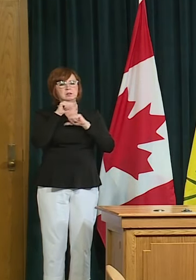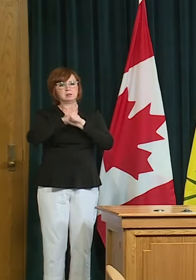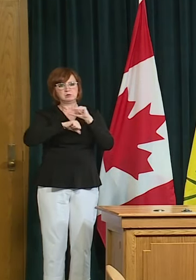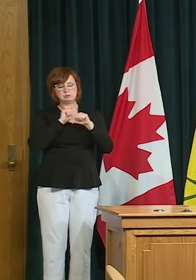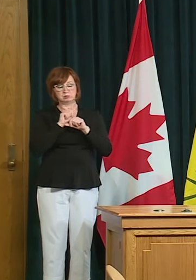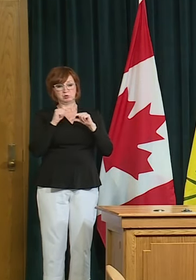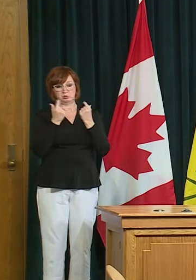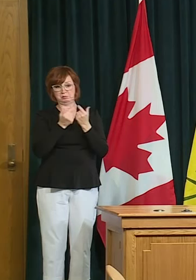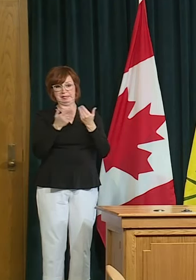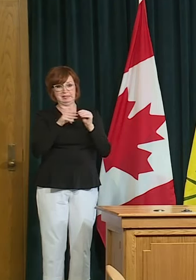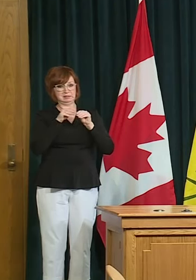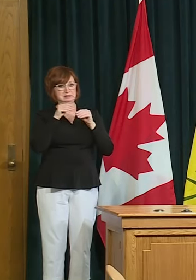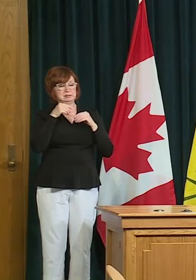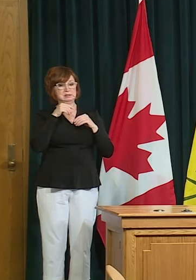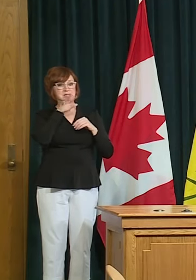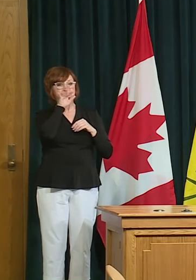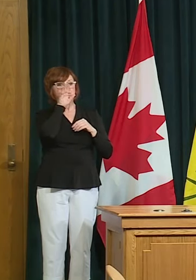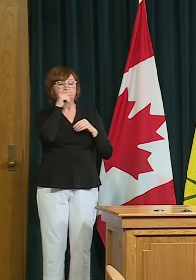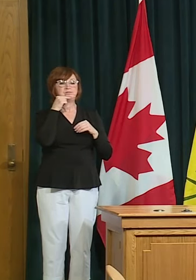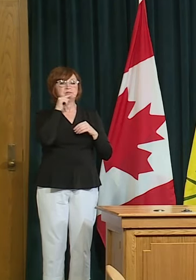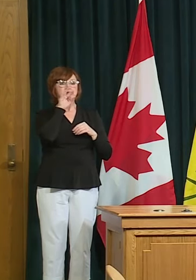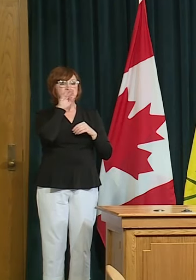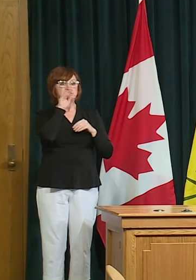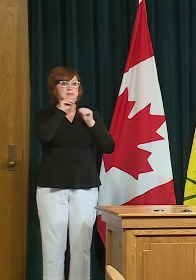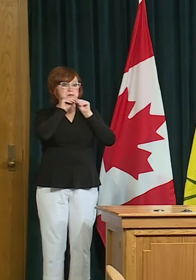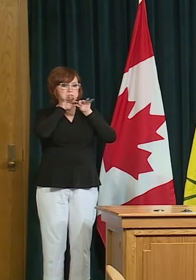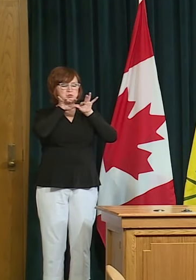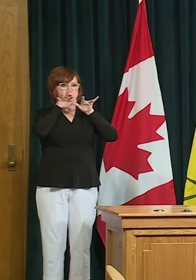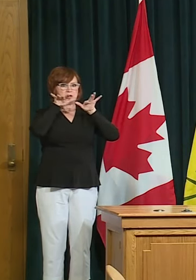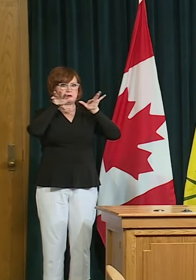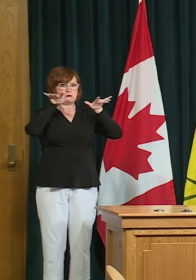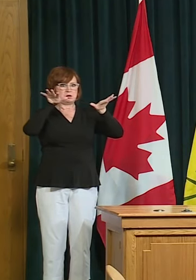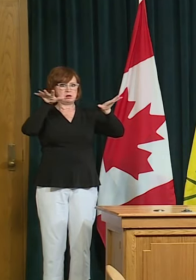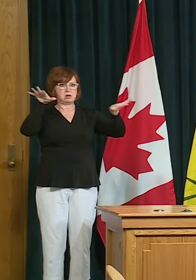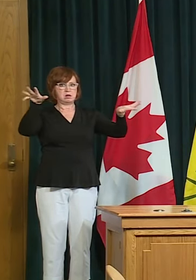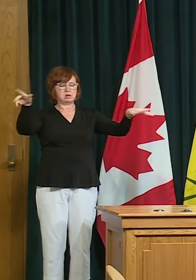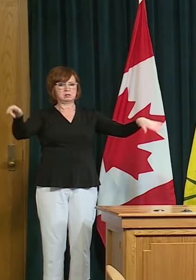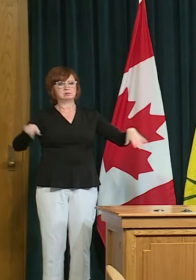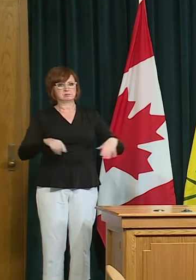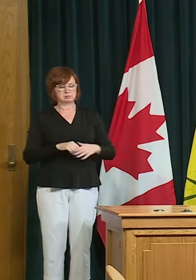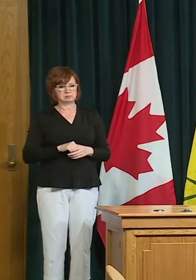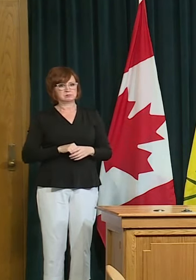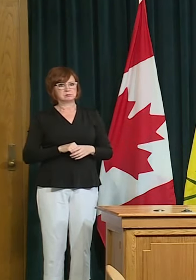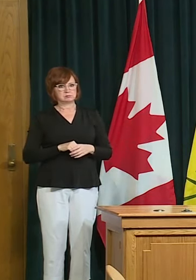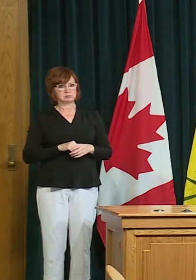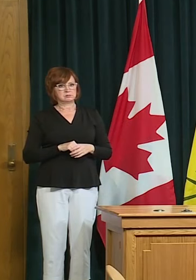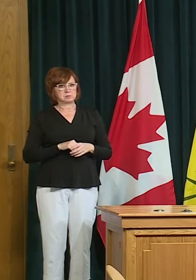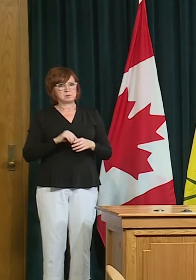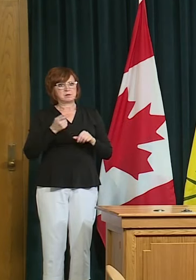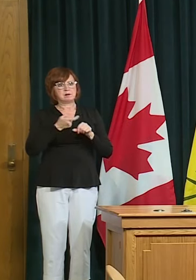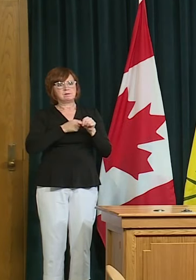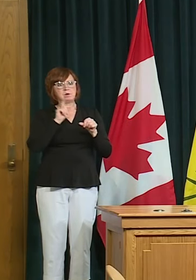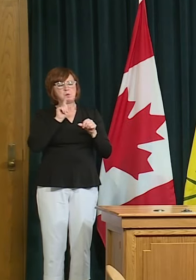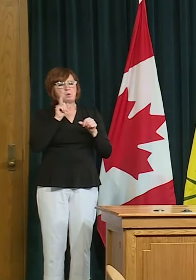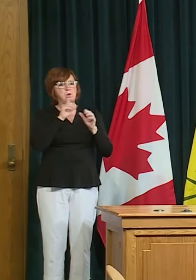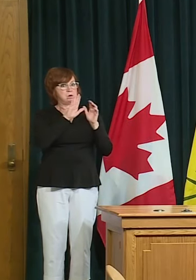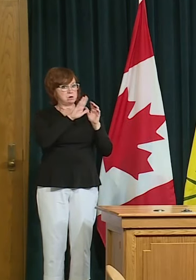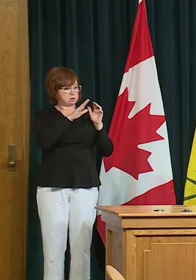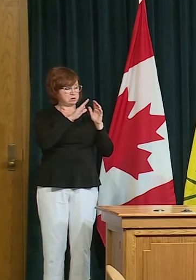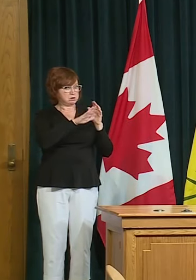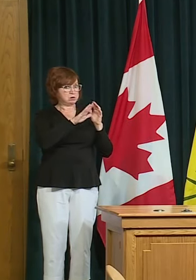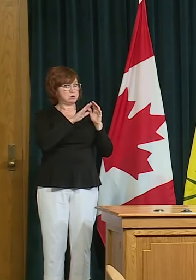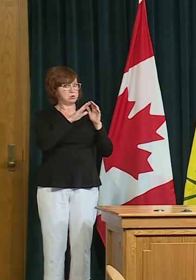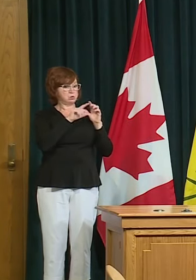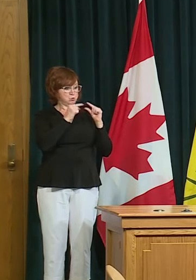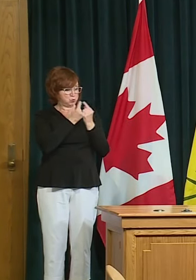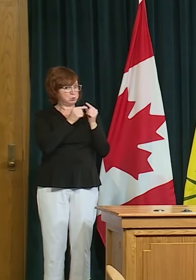with resulting in hospitalized hospitalization of deaths either within the group or in secondary household members who may be older so i